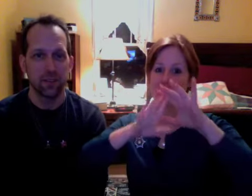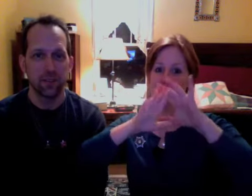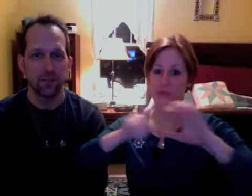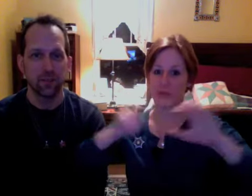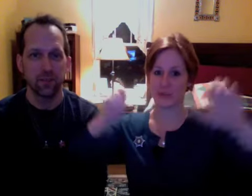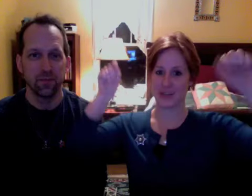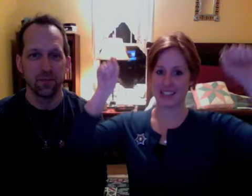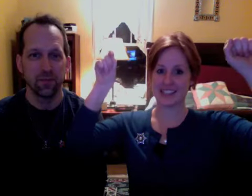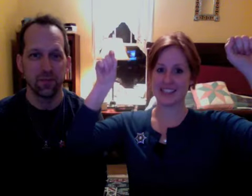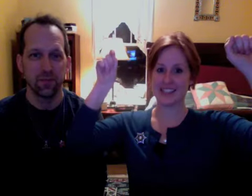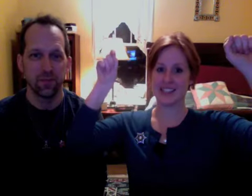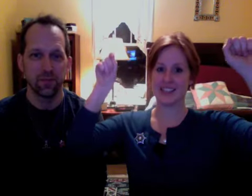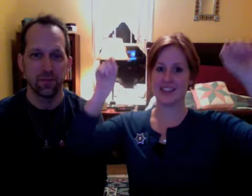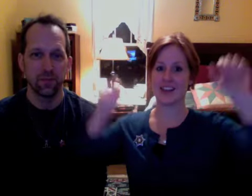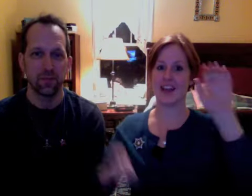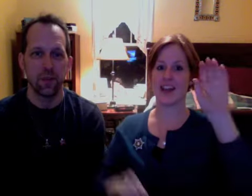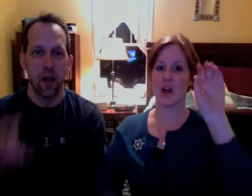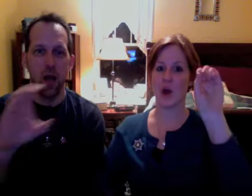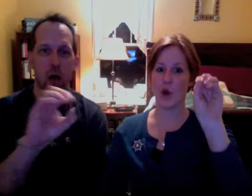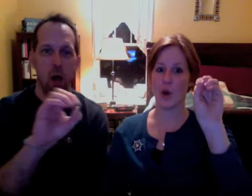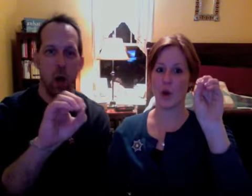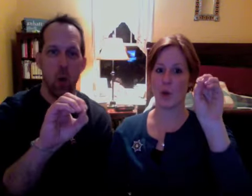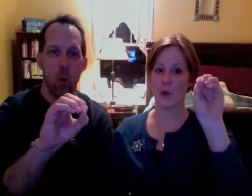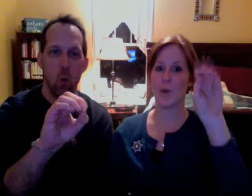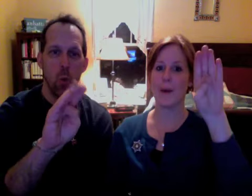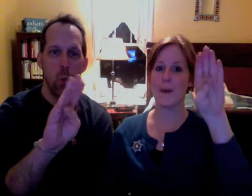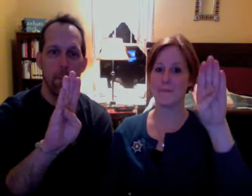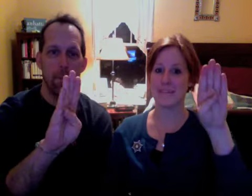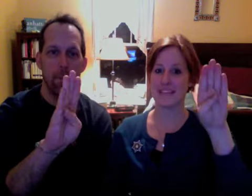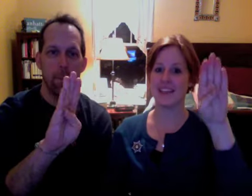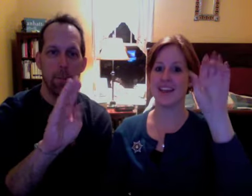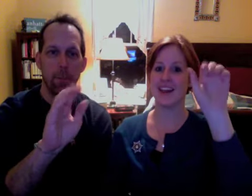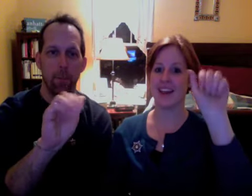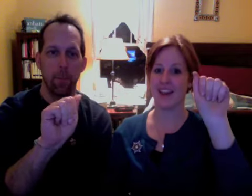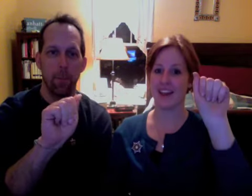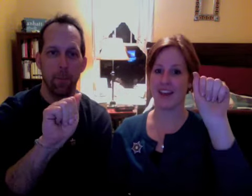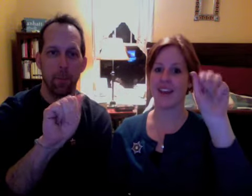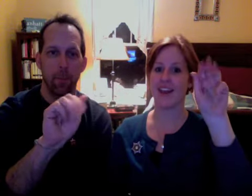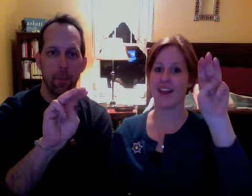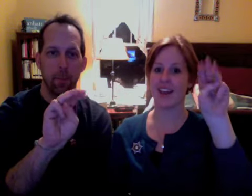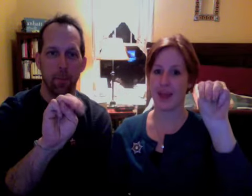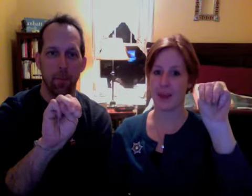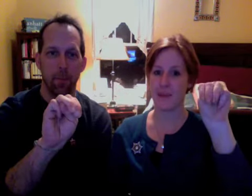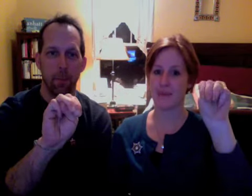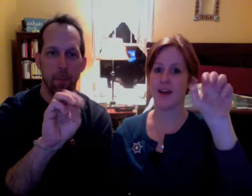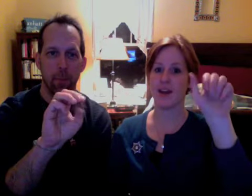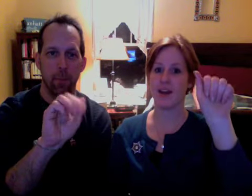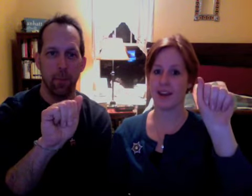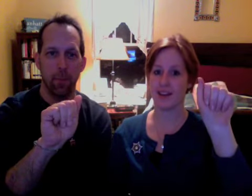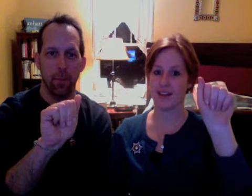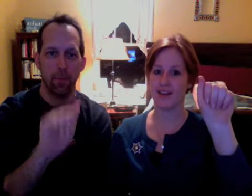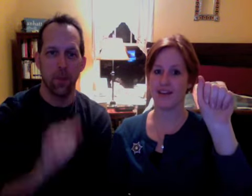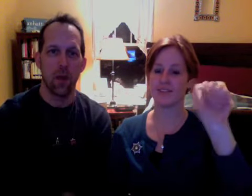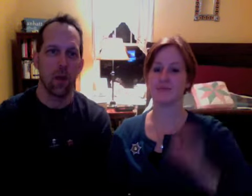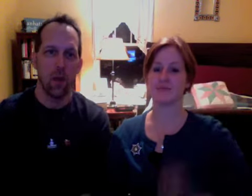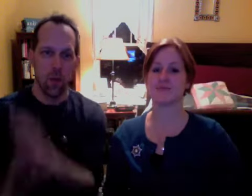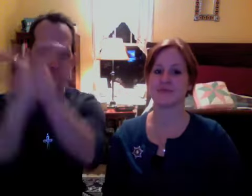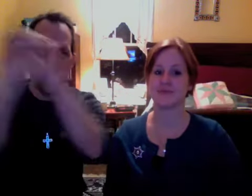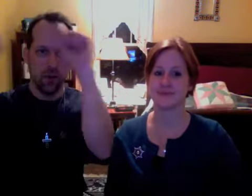President O-B-A. President